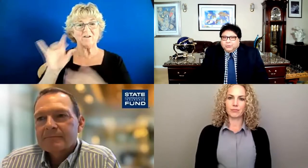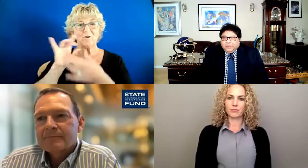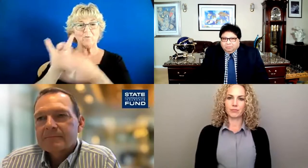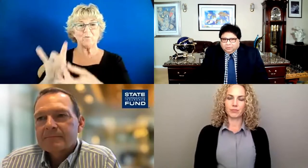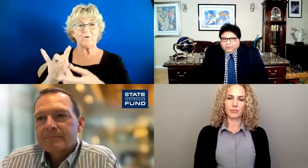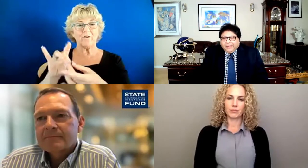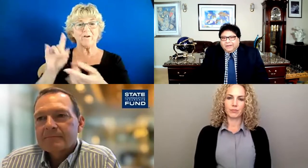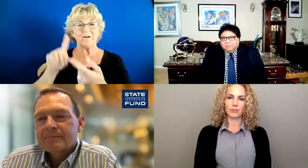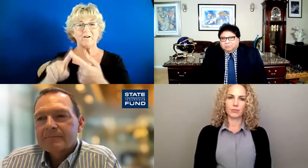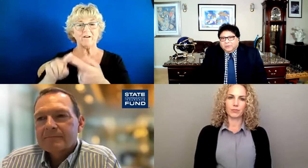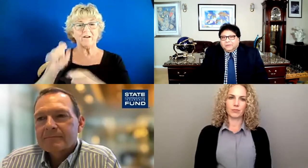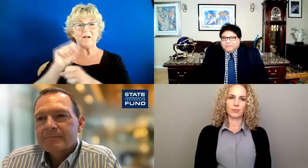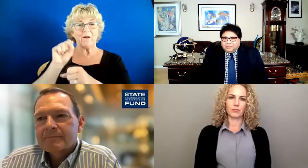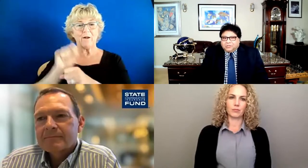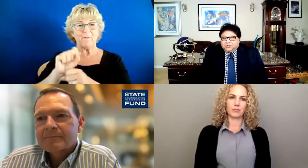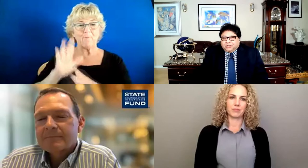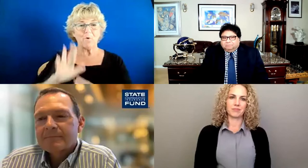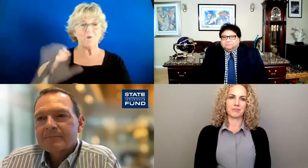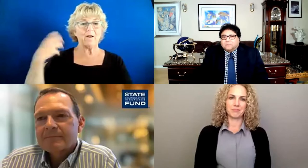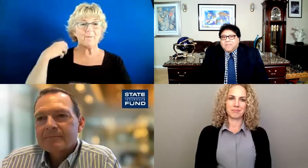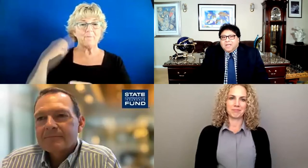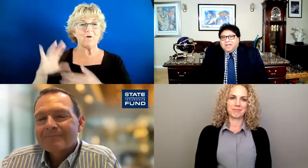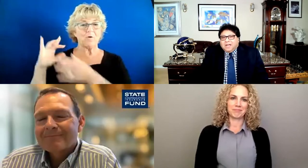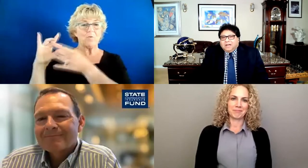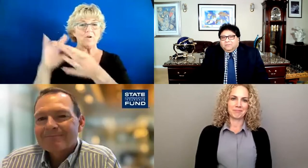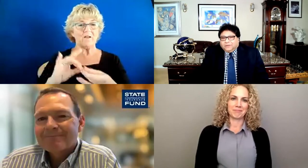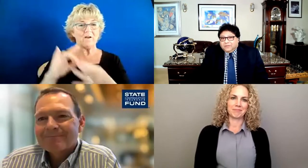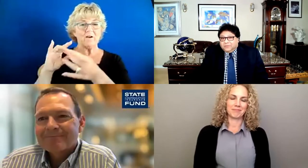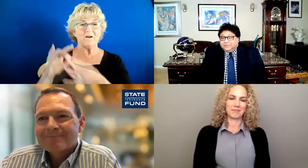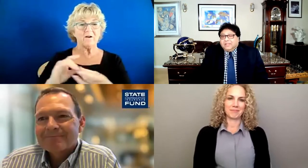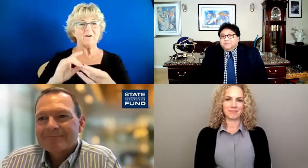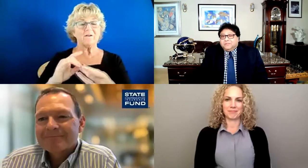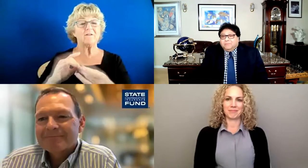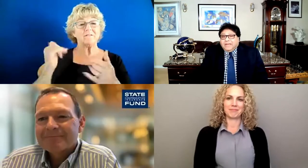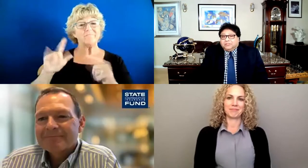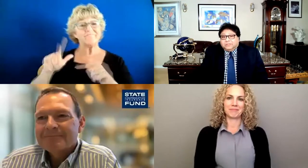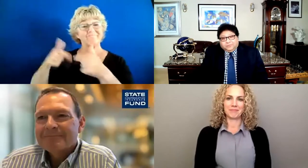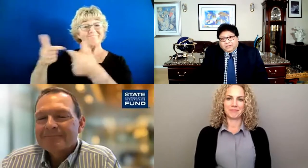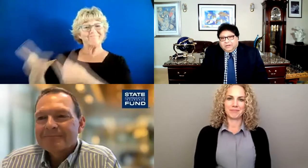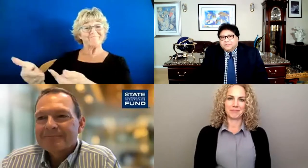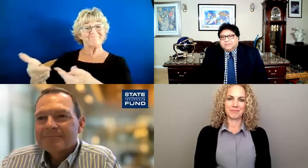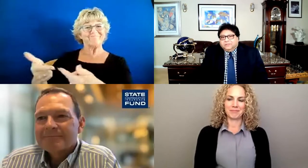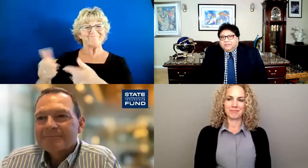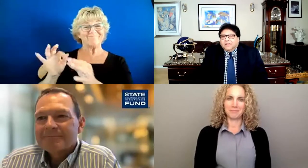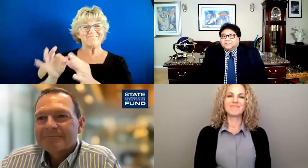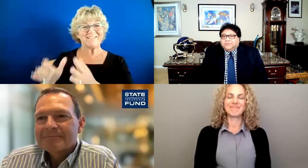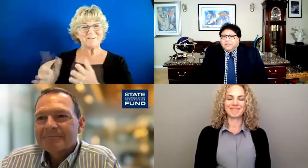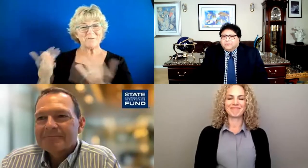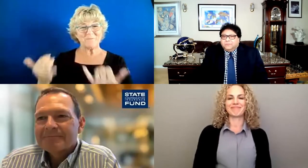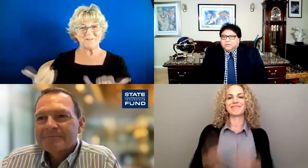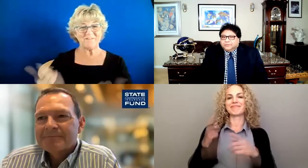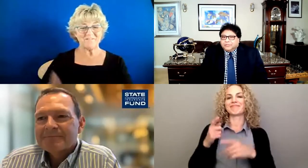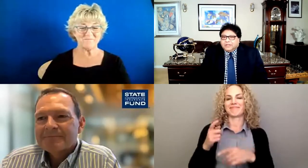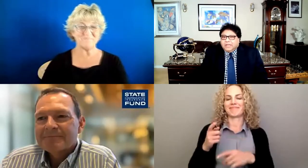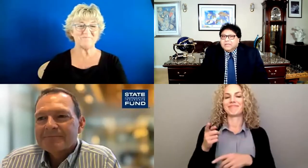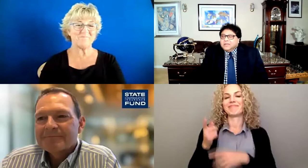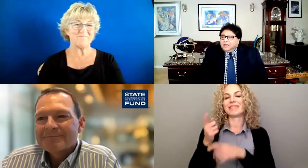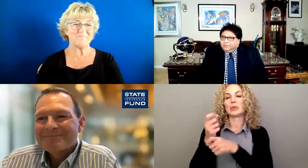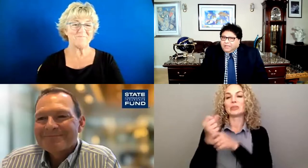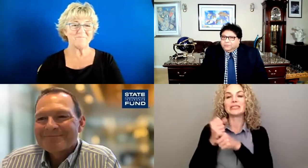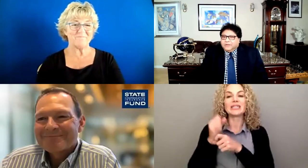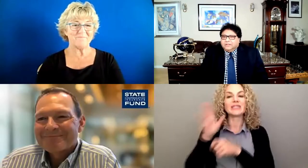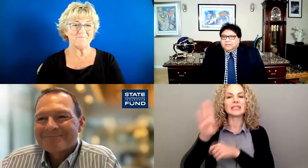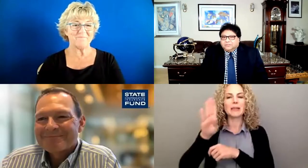to employer-employee relationship. Vern received his Bachelor of Arts in Philosophy from University